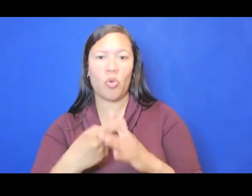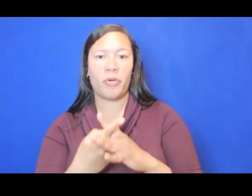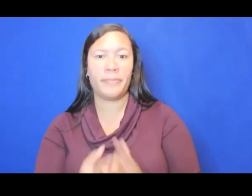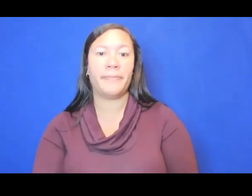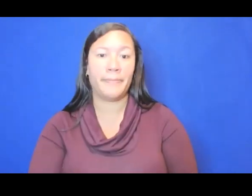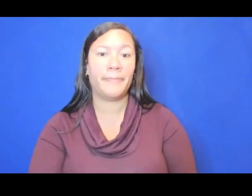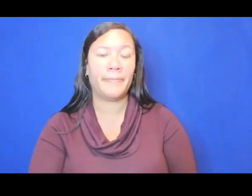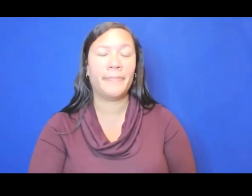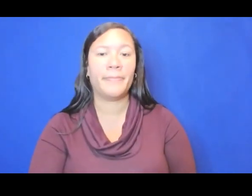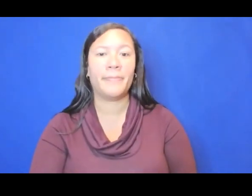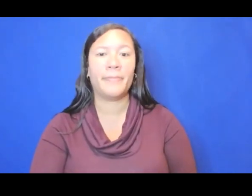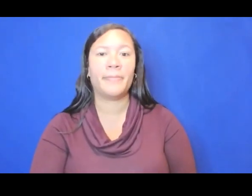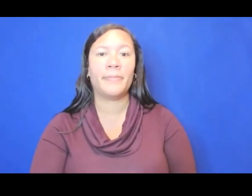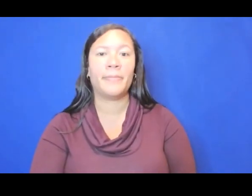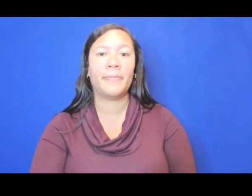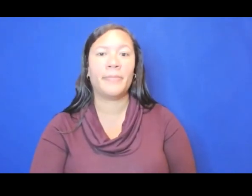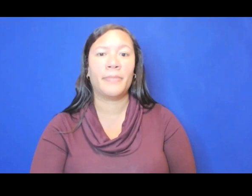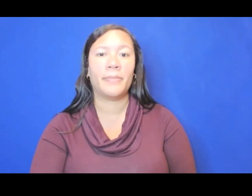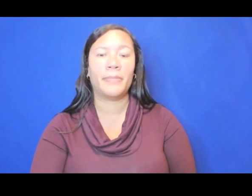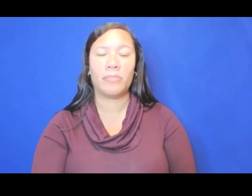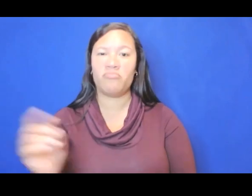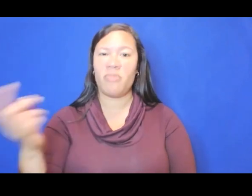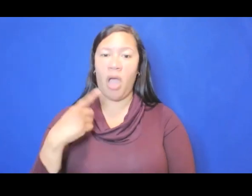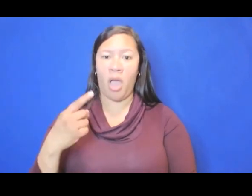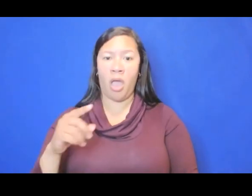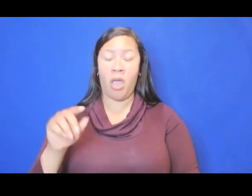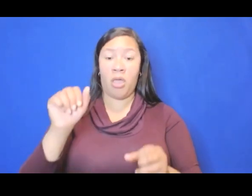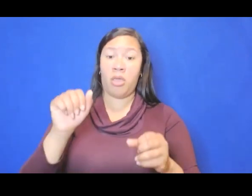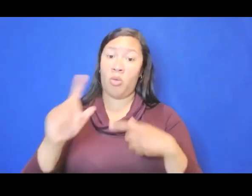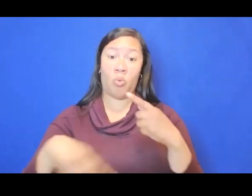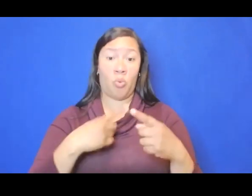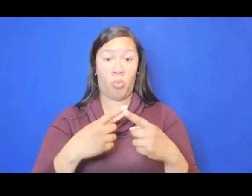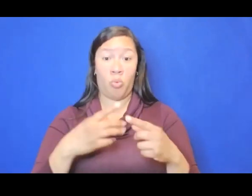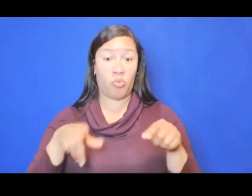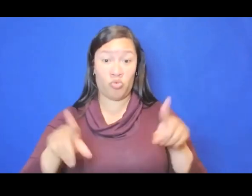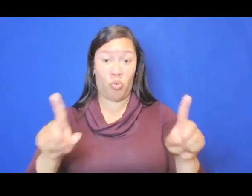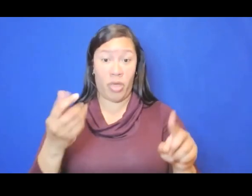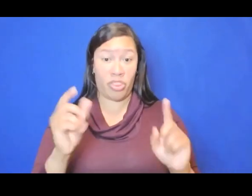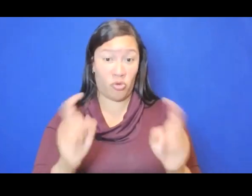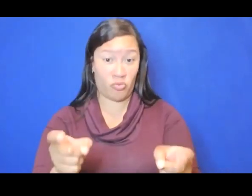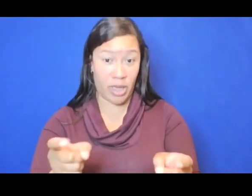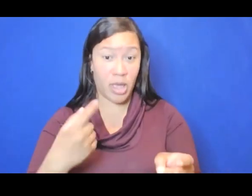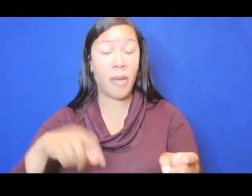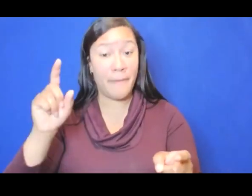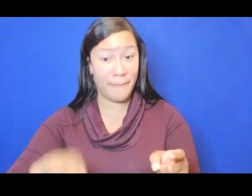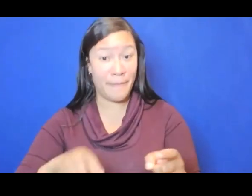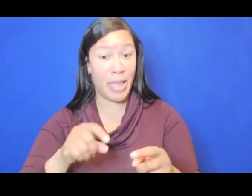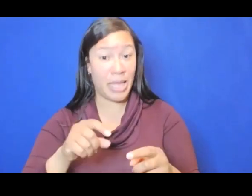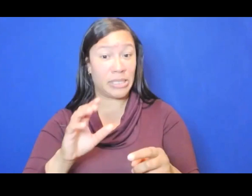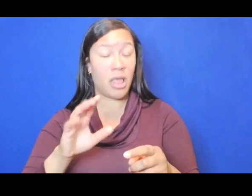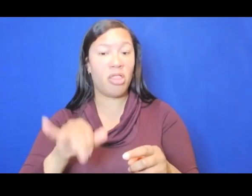Okay. Does the work have to be completed within the period of the grant? It does not